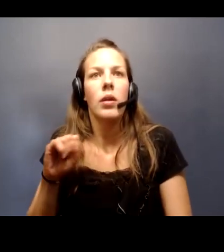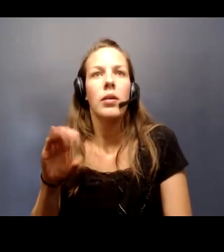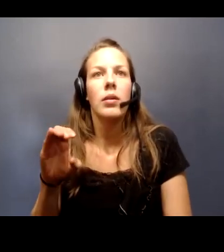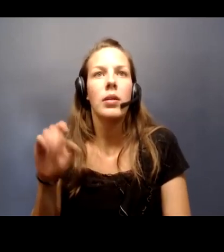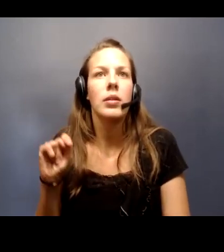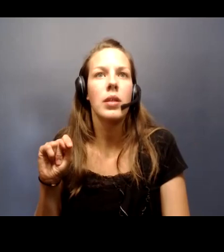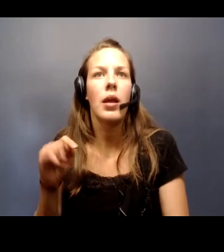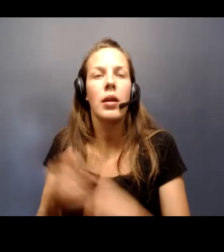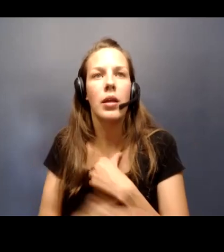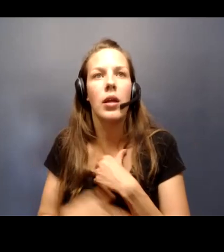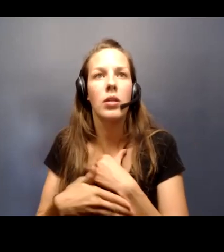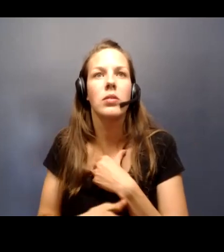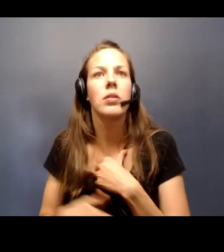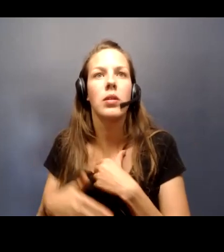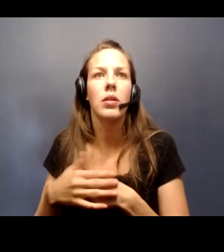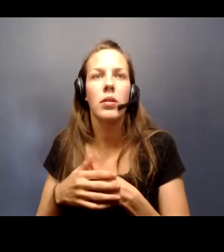is in fact